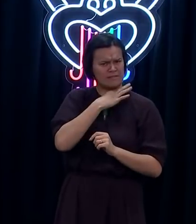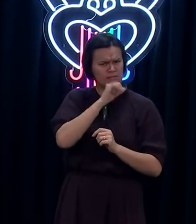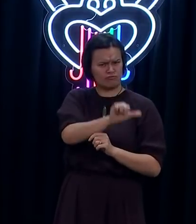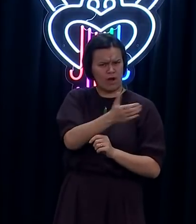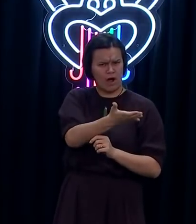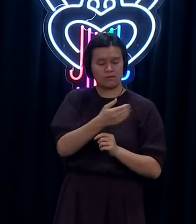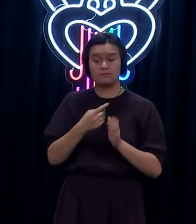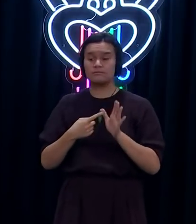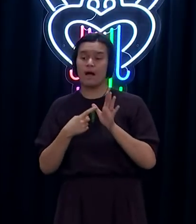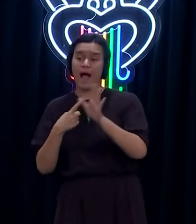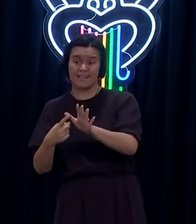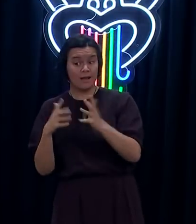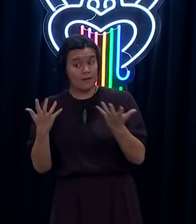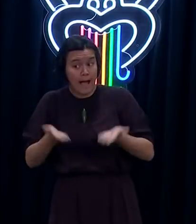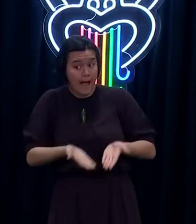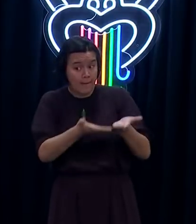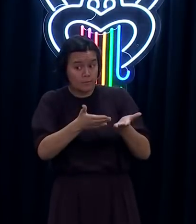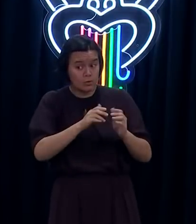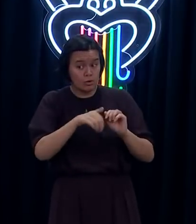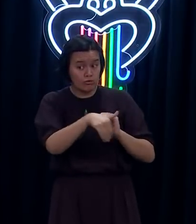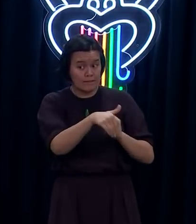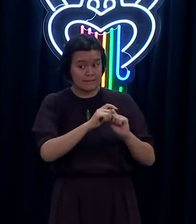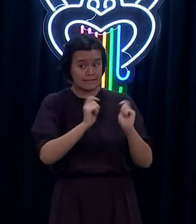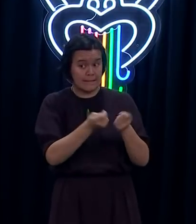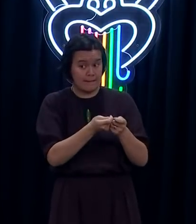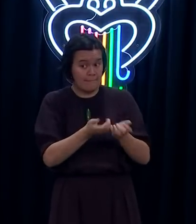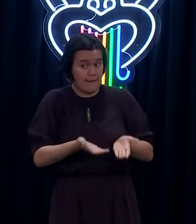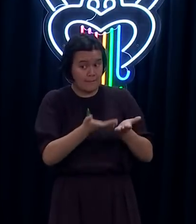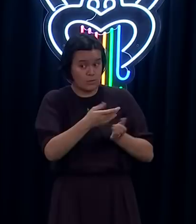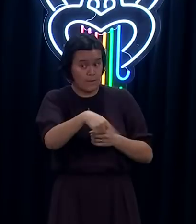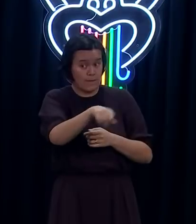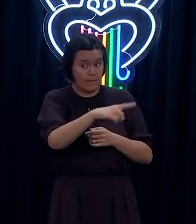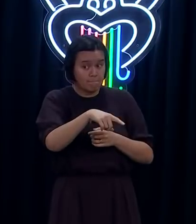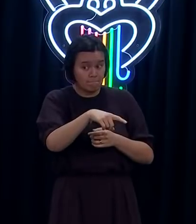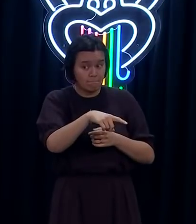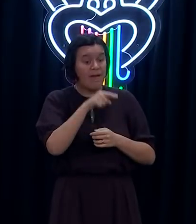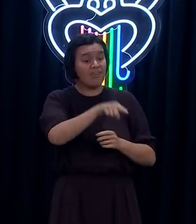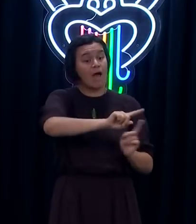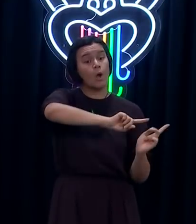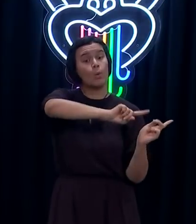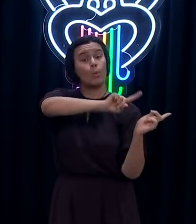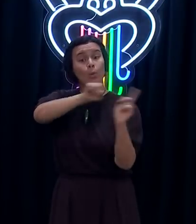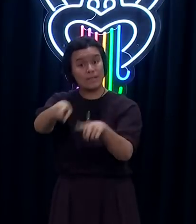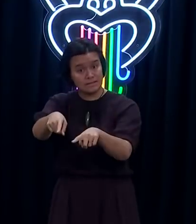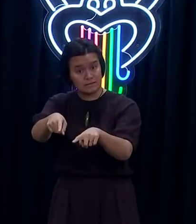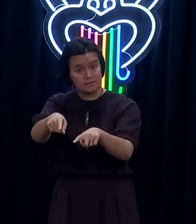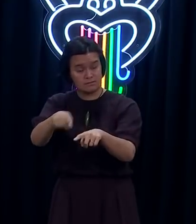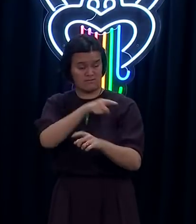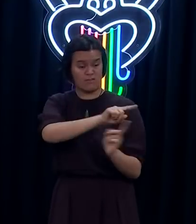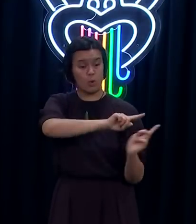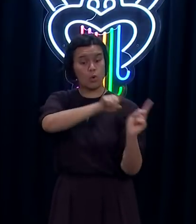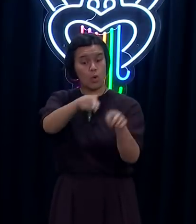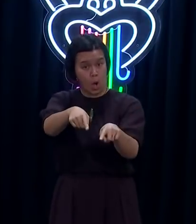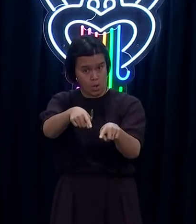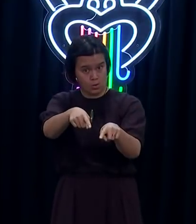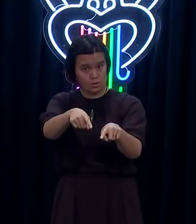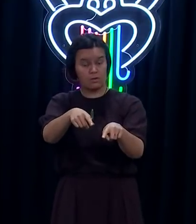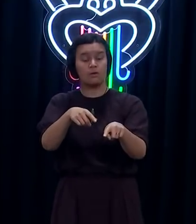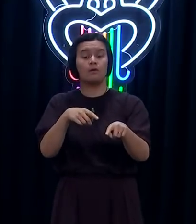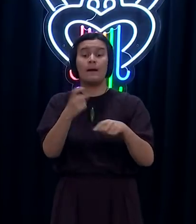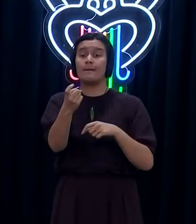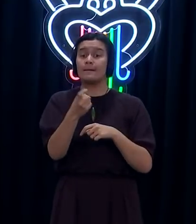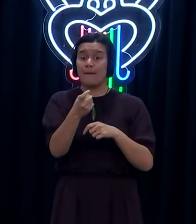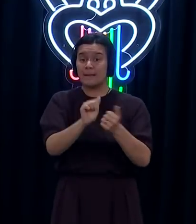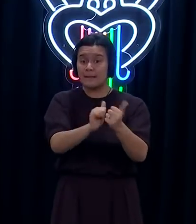their decision. Subsequently additional information came to light and I believe that they made exactly the right decision